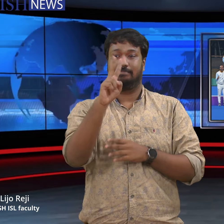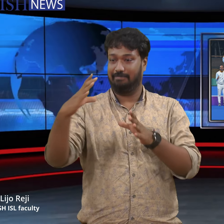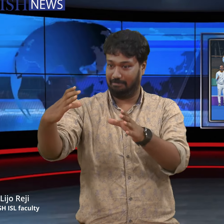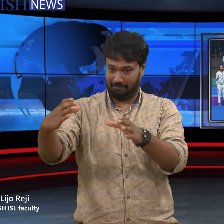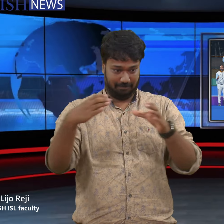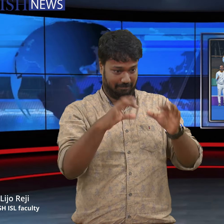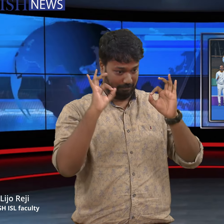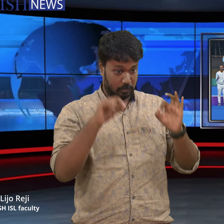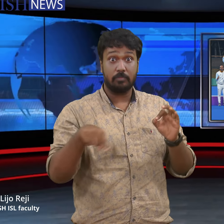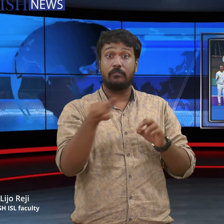-putter Abba Kathua.